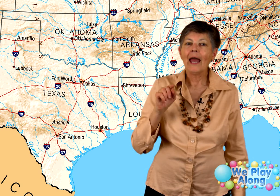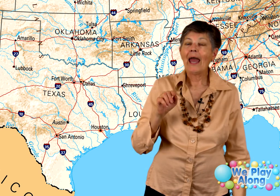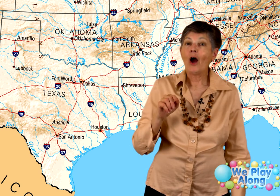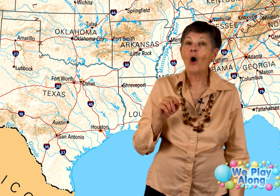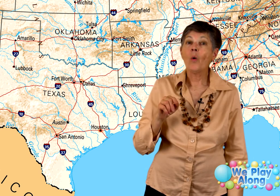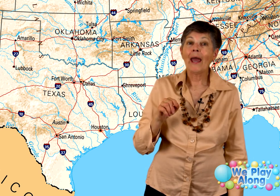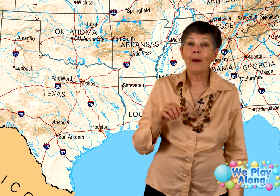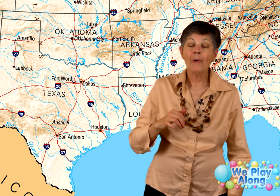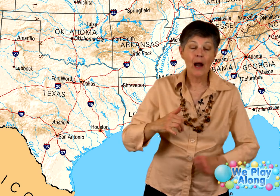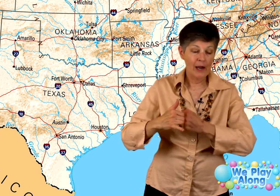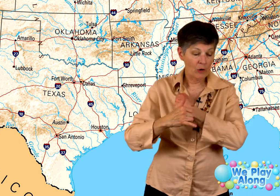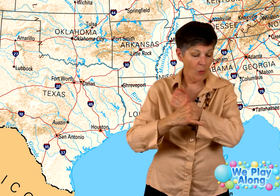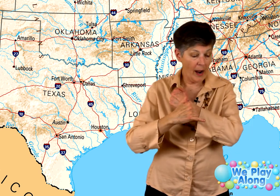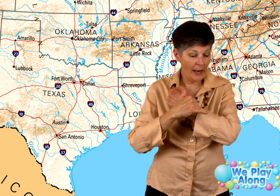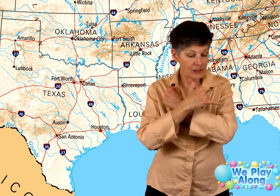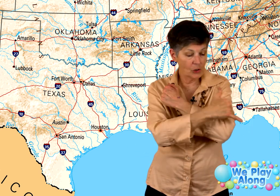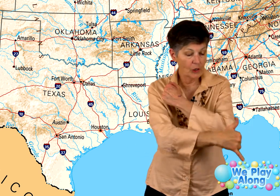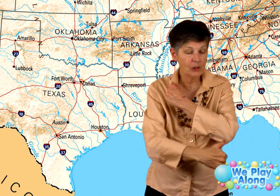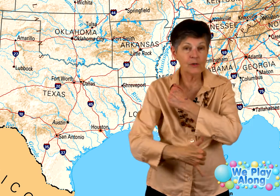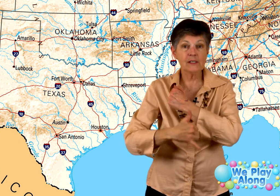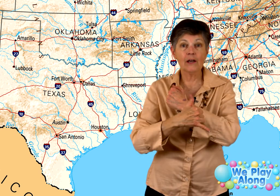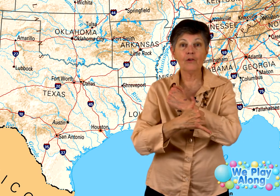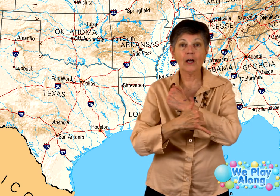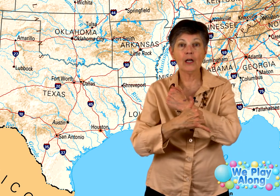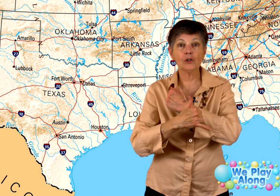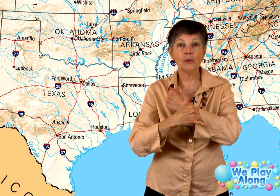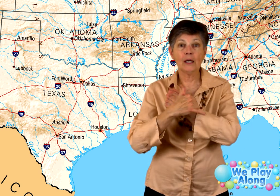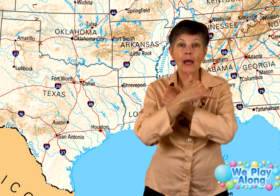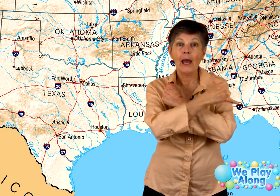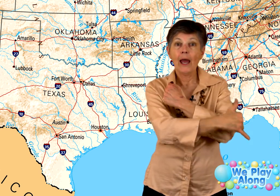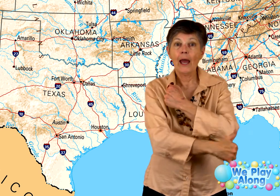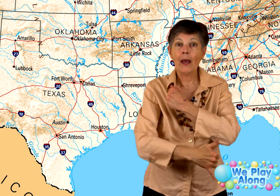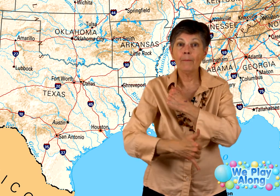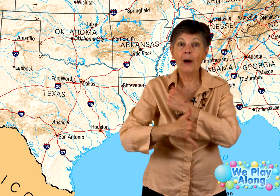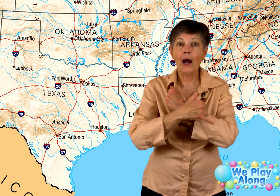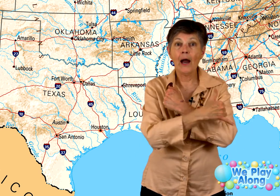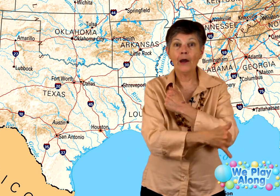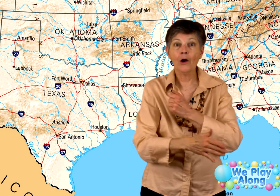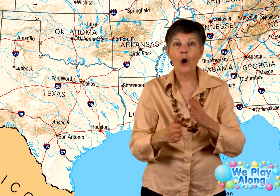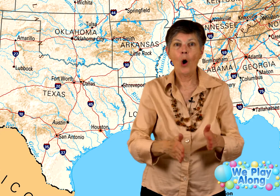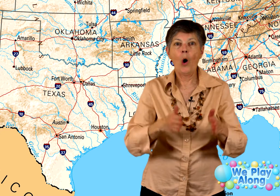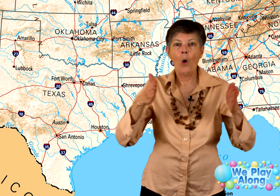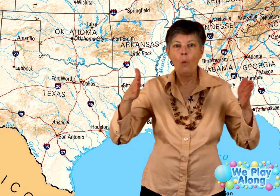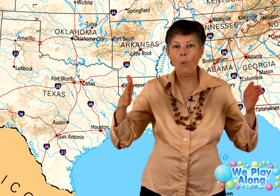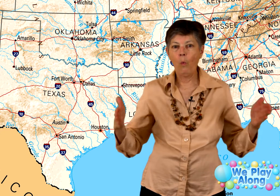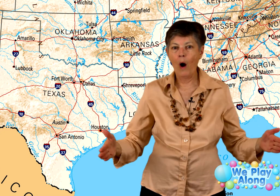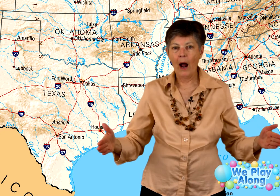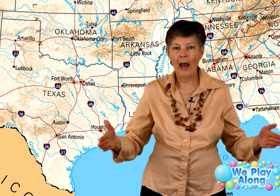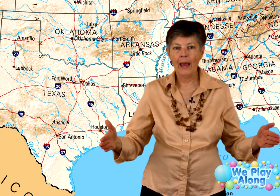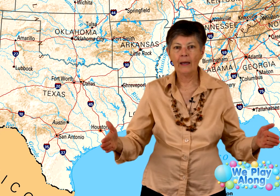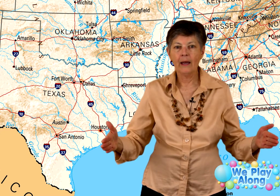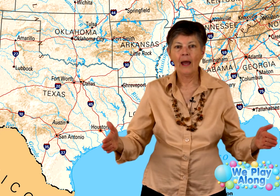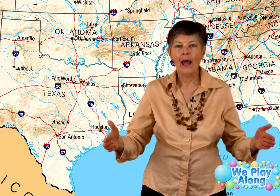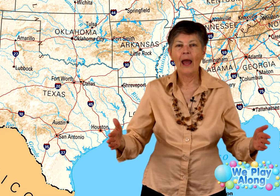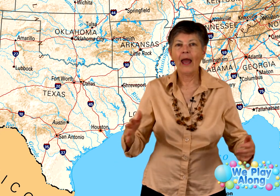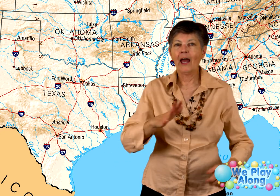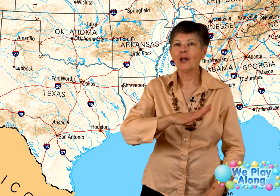Oh, Empire wide. So we're going to do the sign for country. Empire wide and